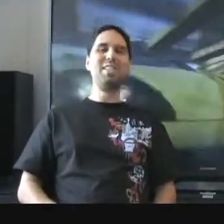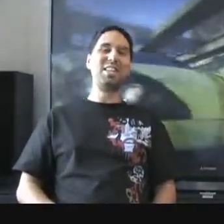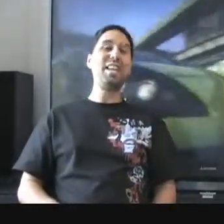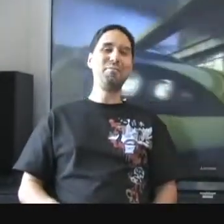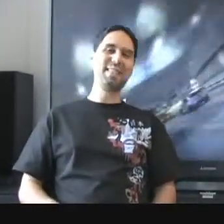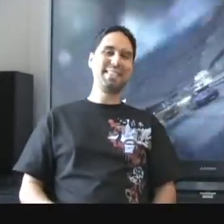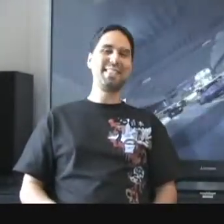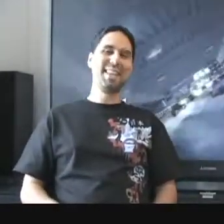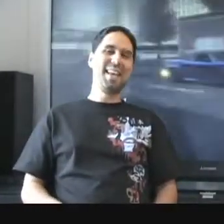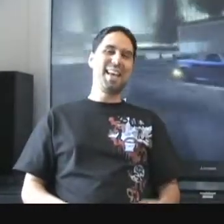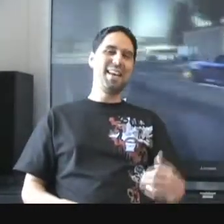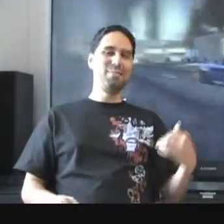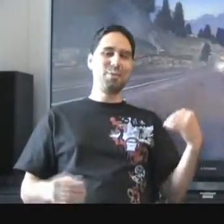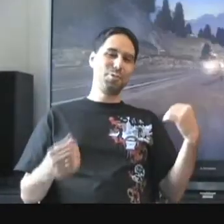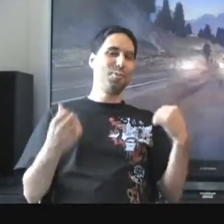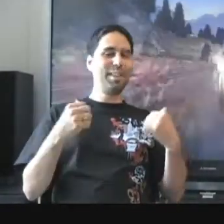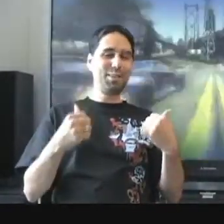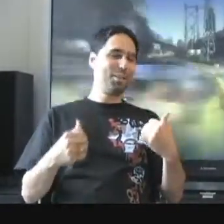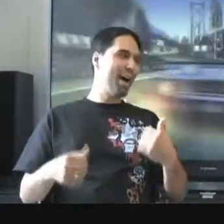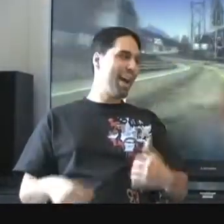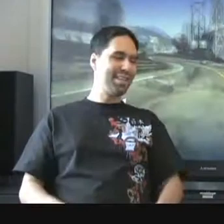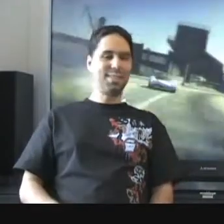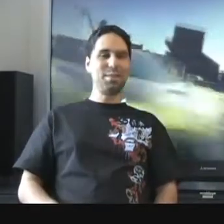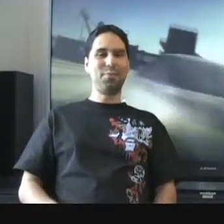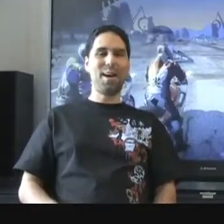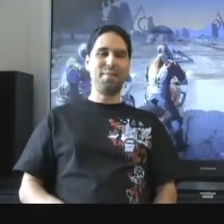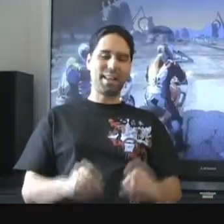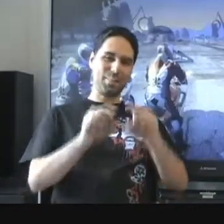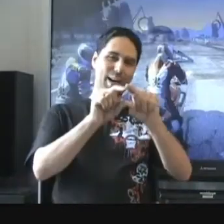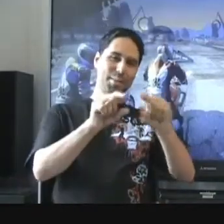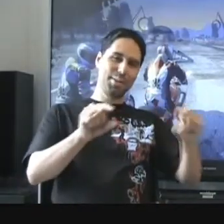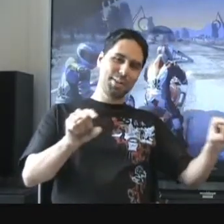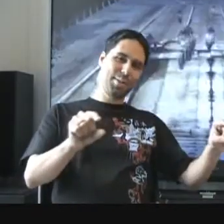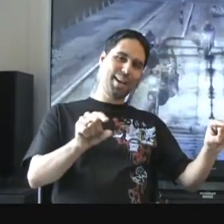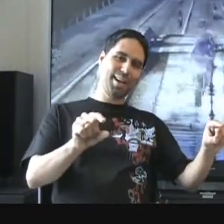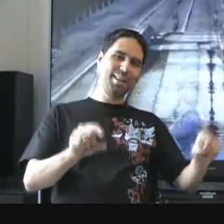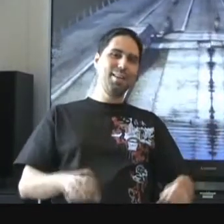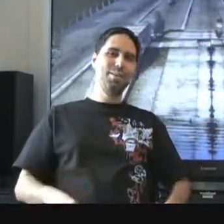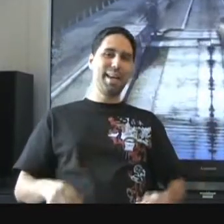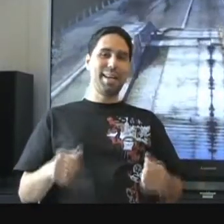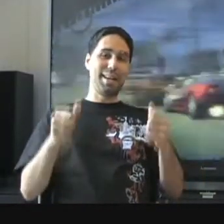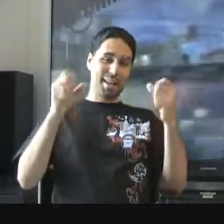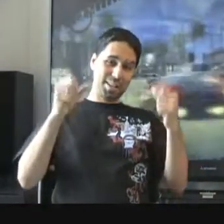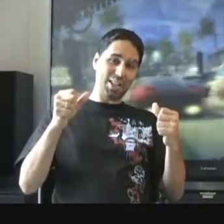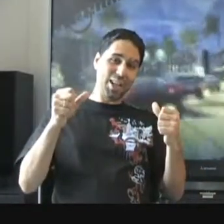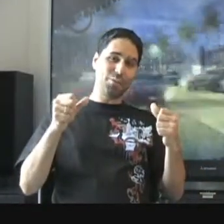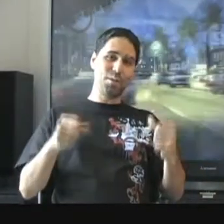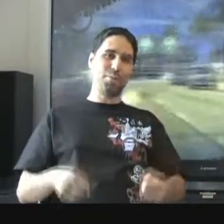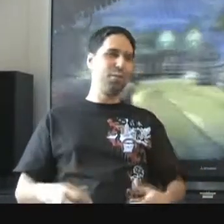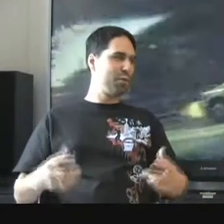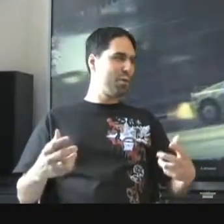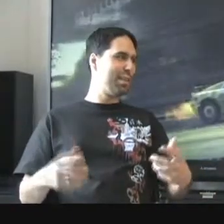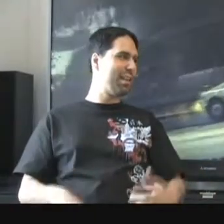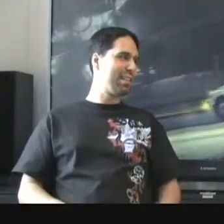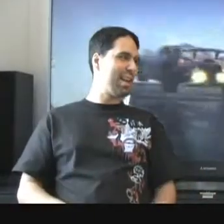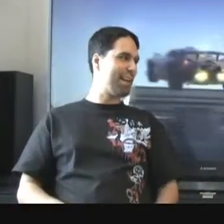Achievements, and when you're running through the bikes, you're going to find that at the bottom of your screen, you get an achievement for doing things like